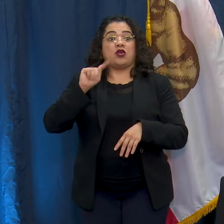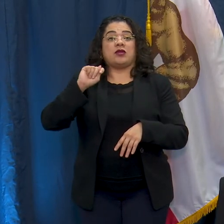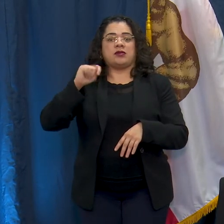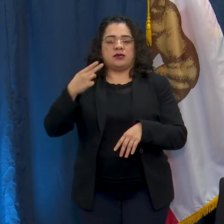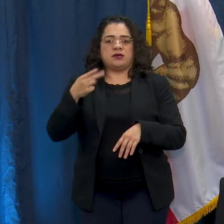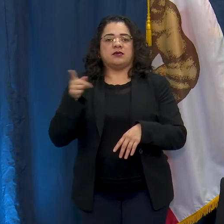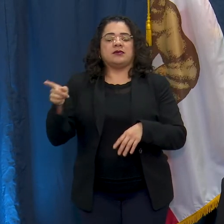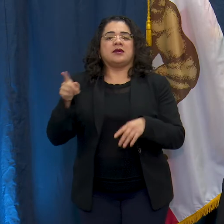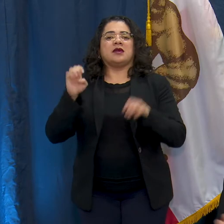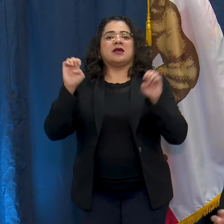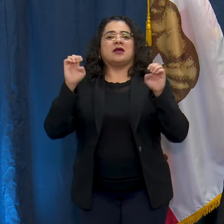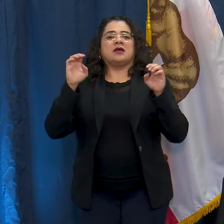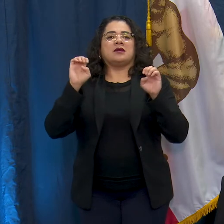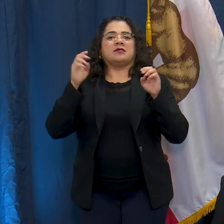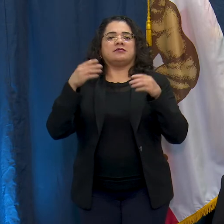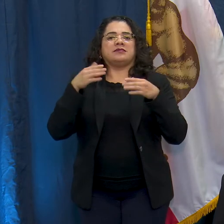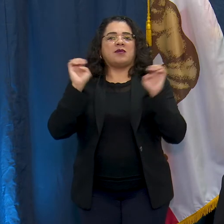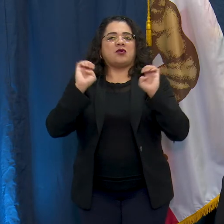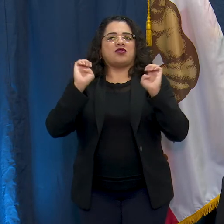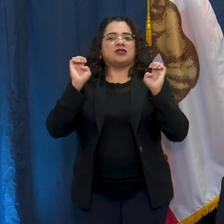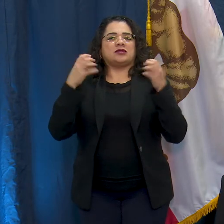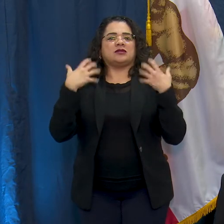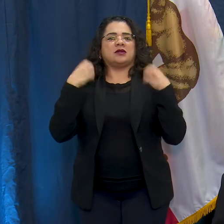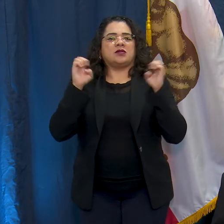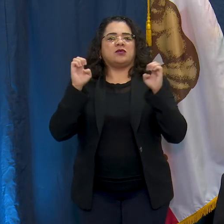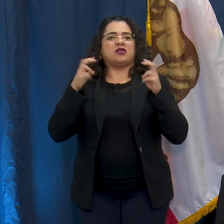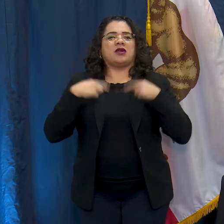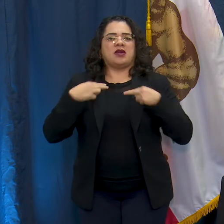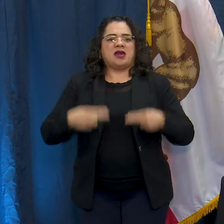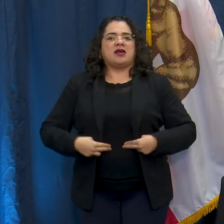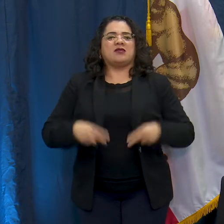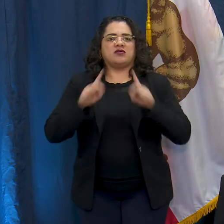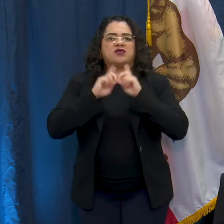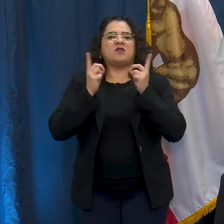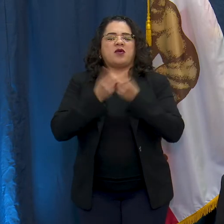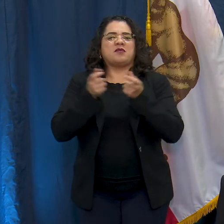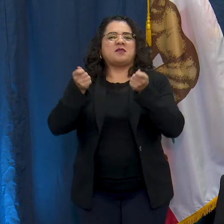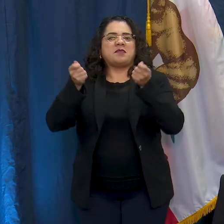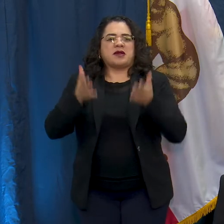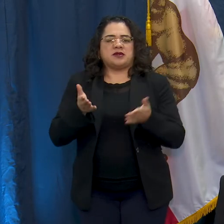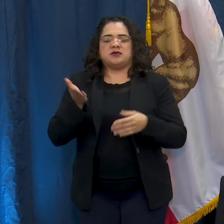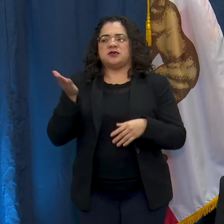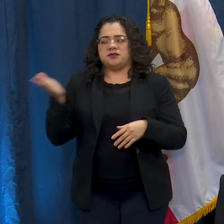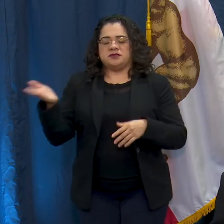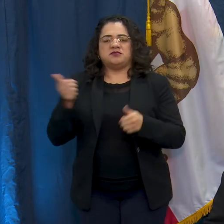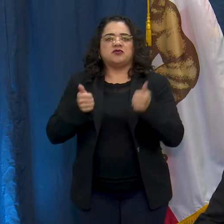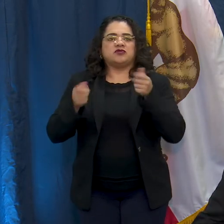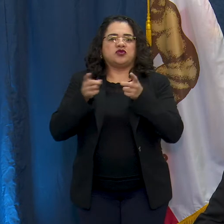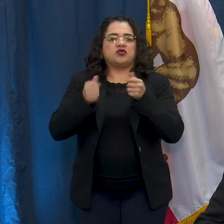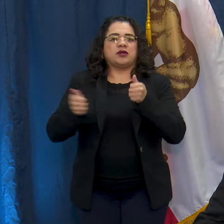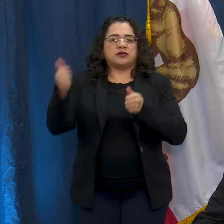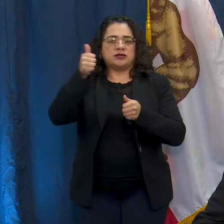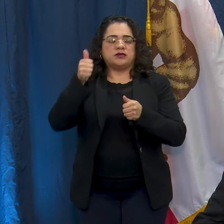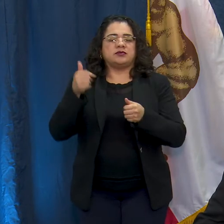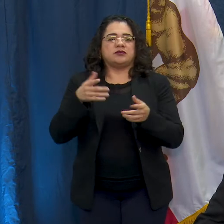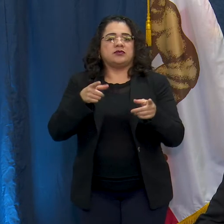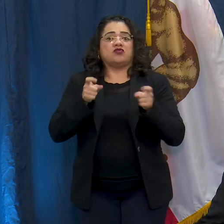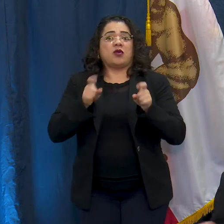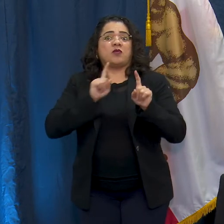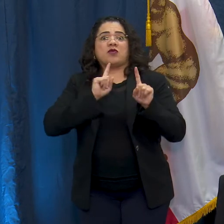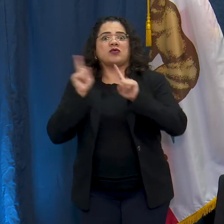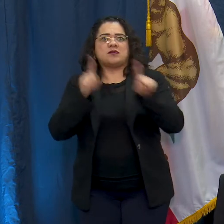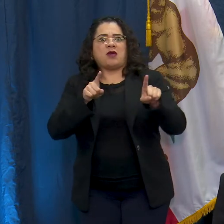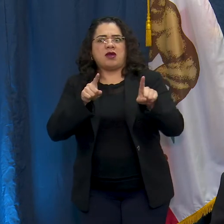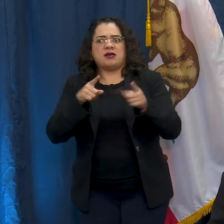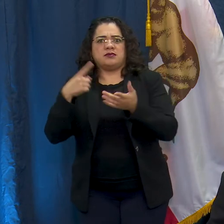who's going to give a couple updates on some of the really great things we're doing as it relates to rapid response and health. I want to just begin